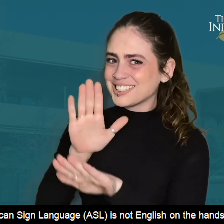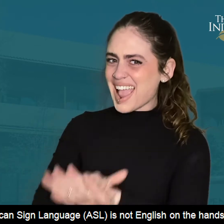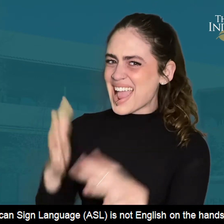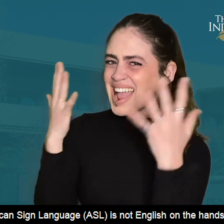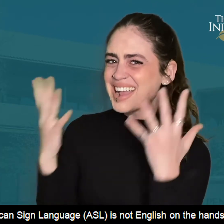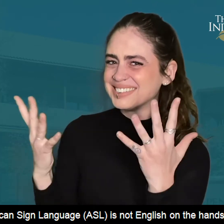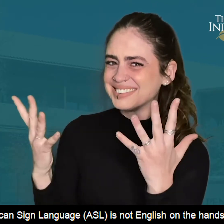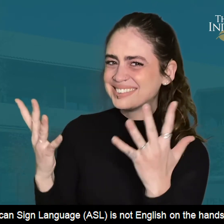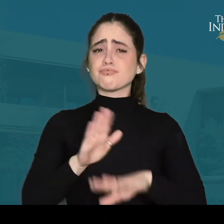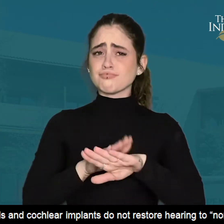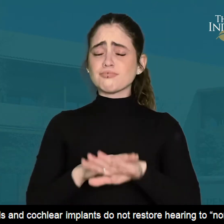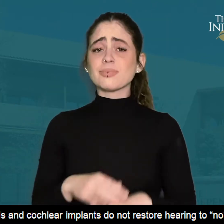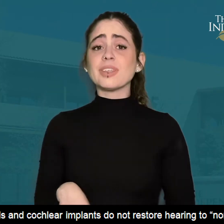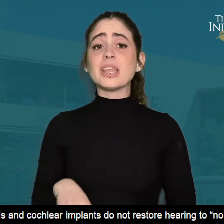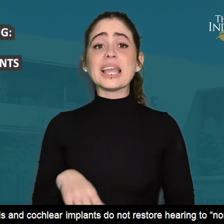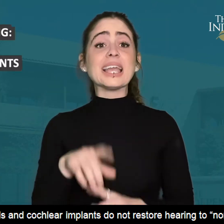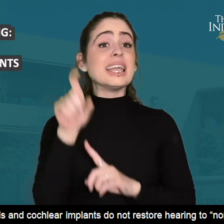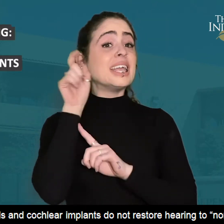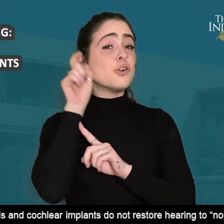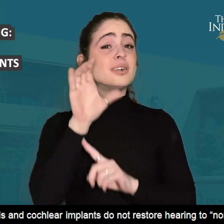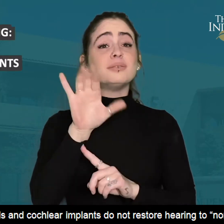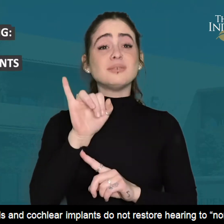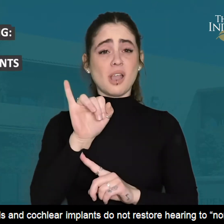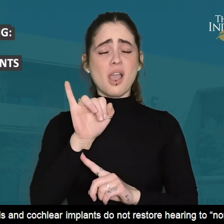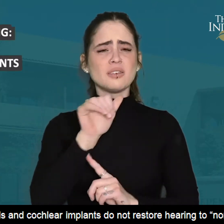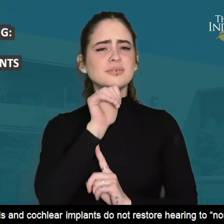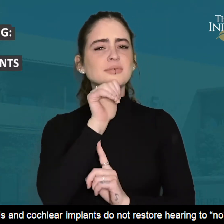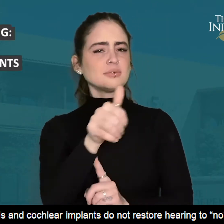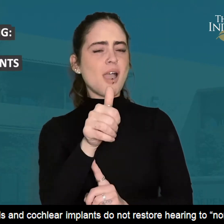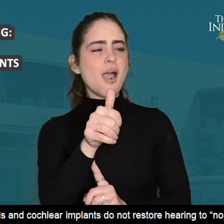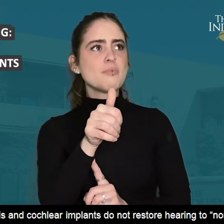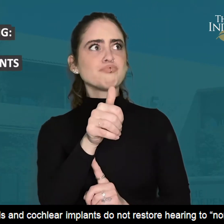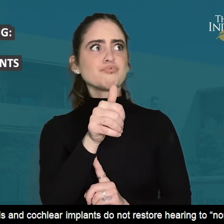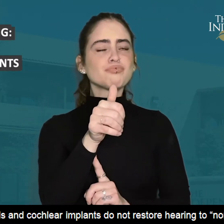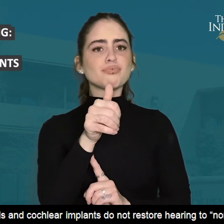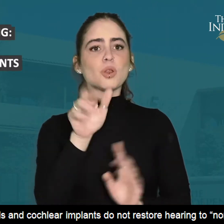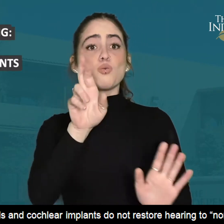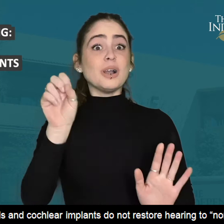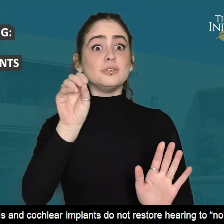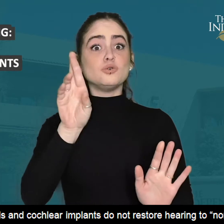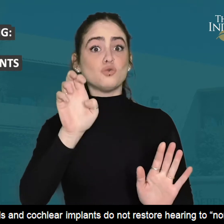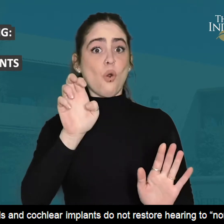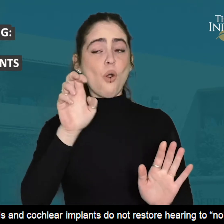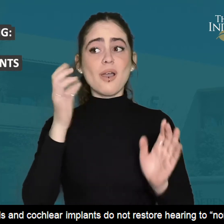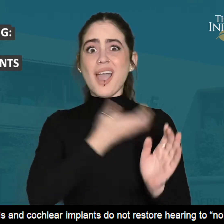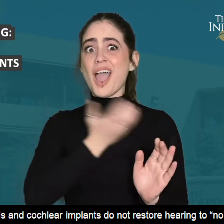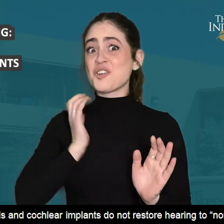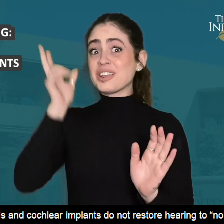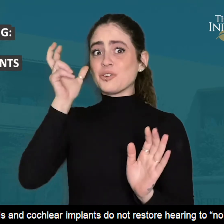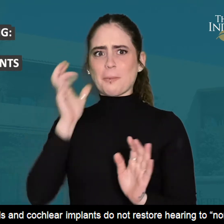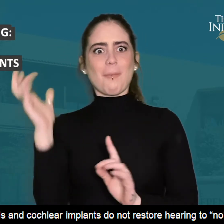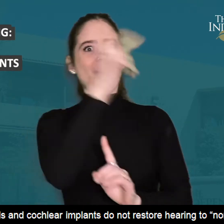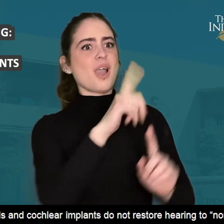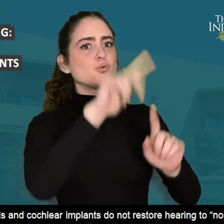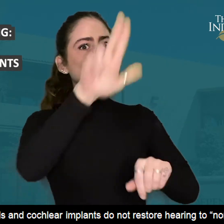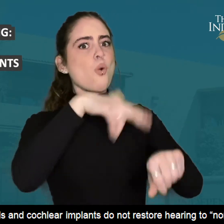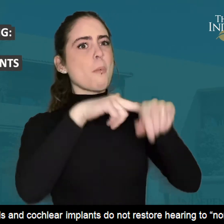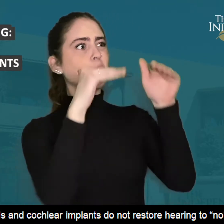ASL is not English on the hands. Hearing aids and cochlear implants do not restore hearing to normal.